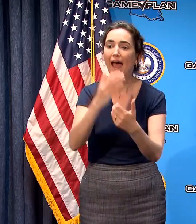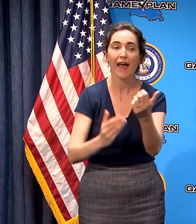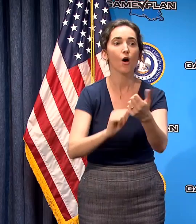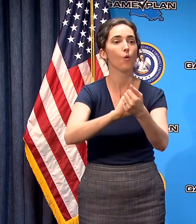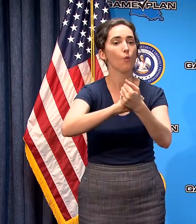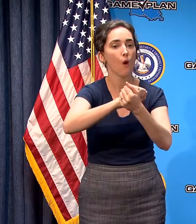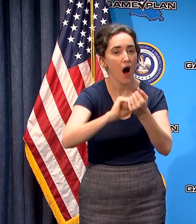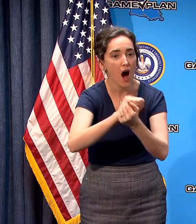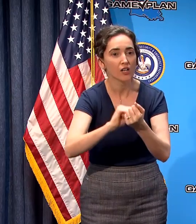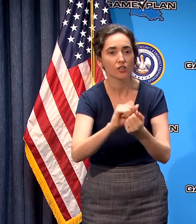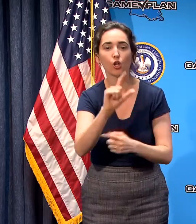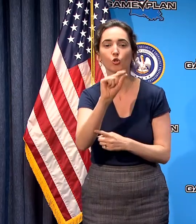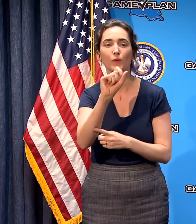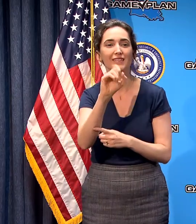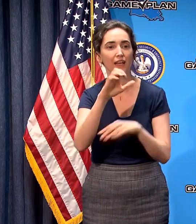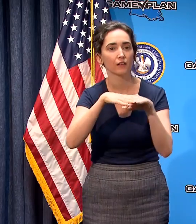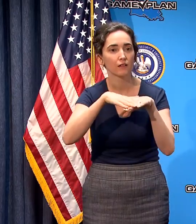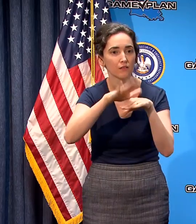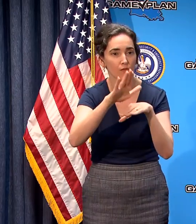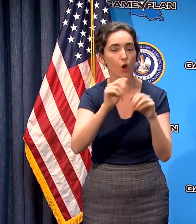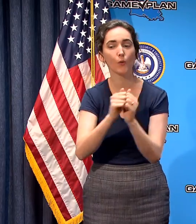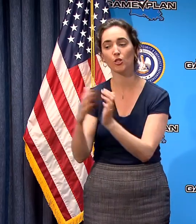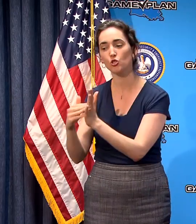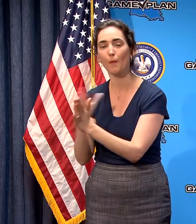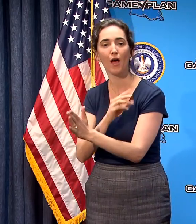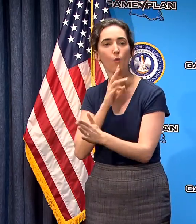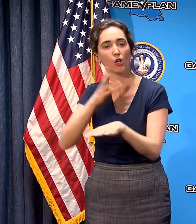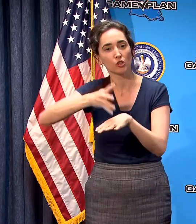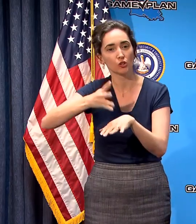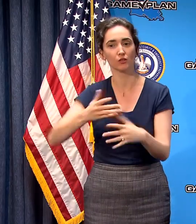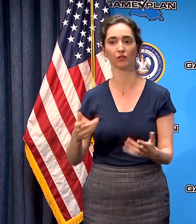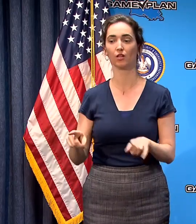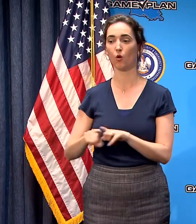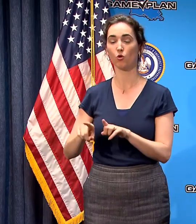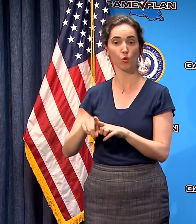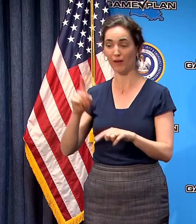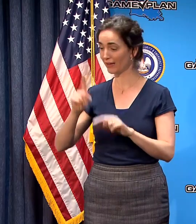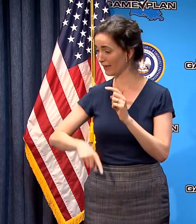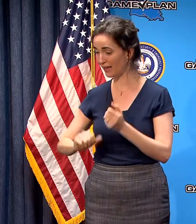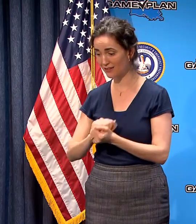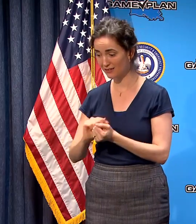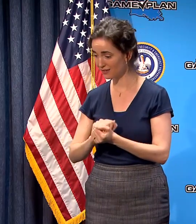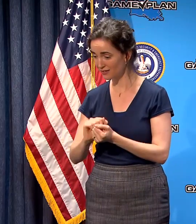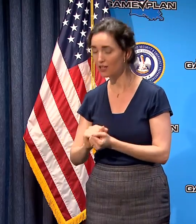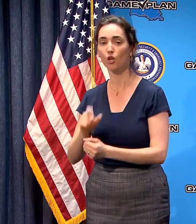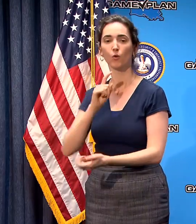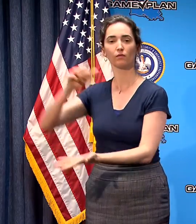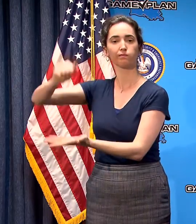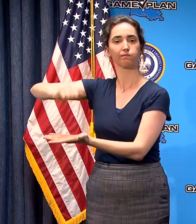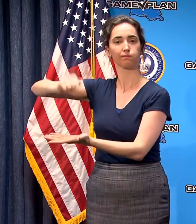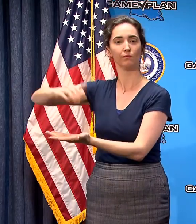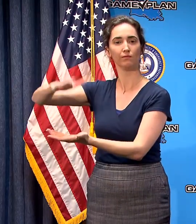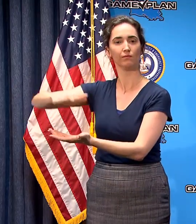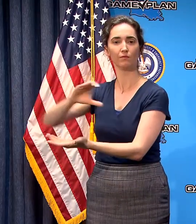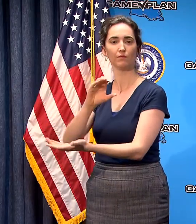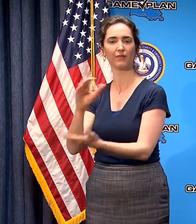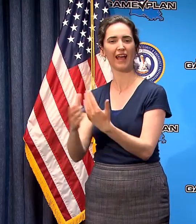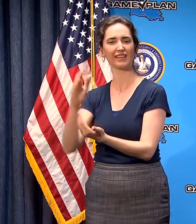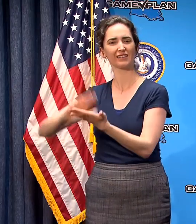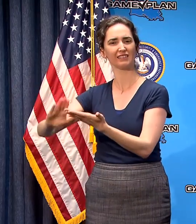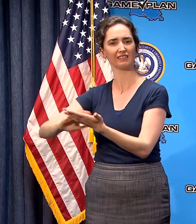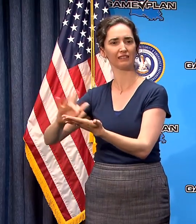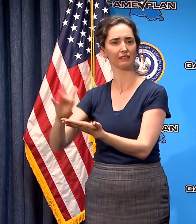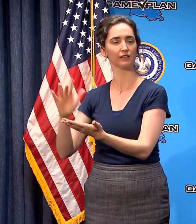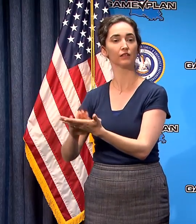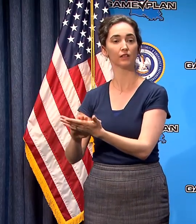at least 20 seconds with soap and water use hand sanitizer if you can't get the soap and water control your cough don't